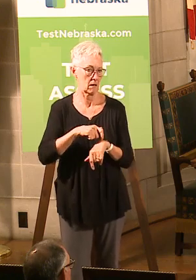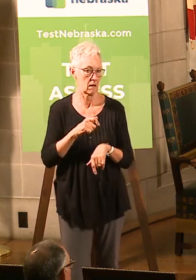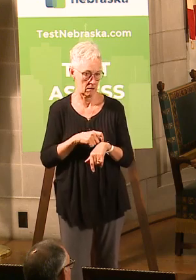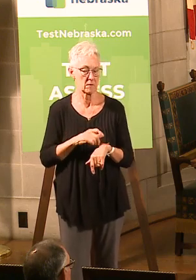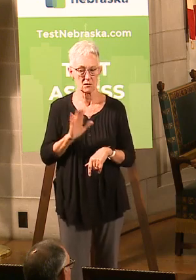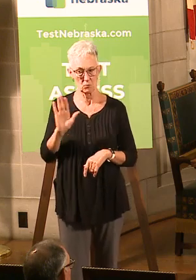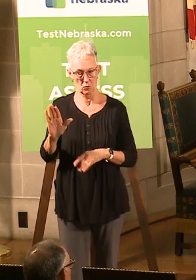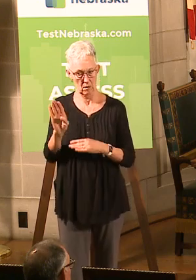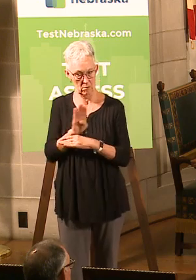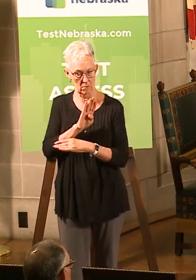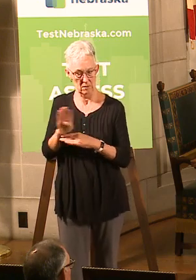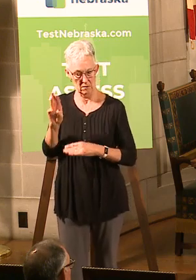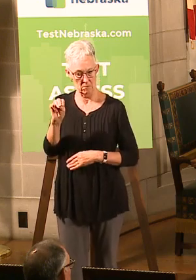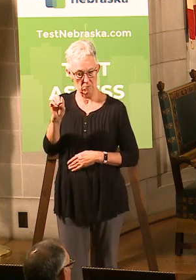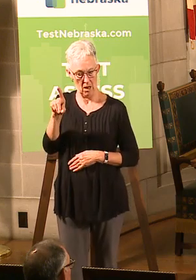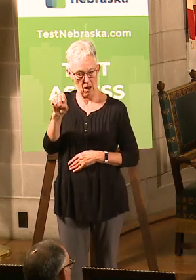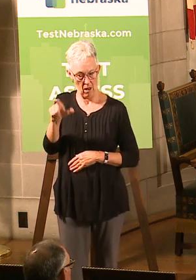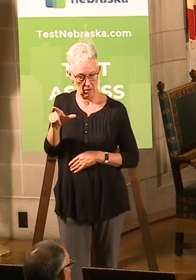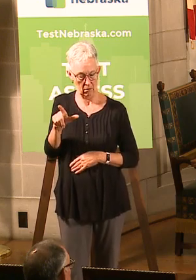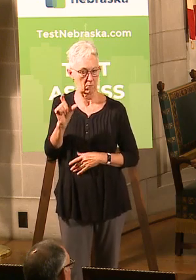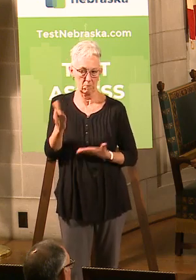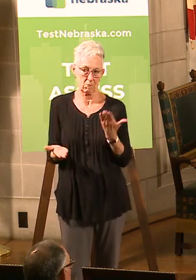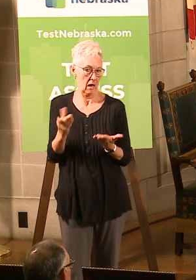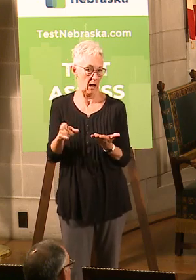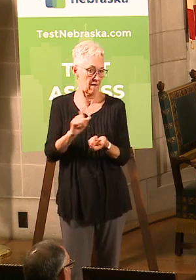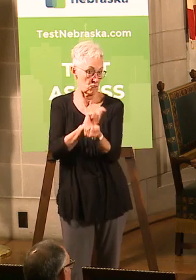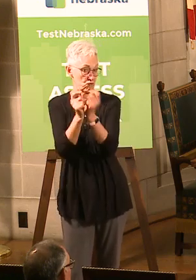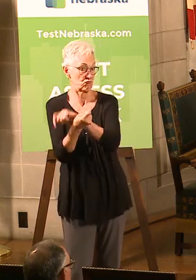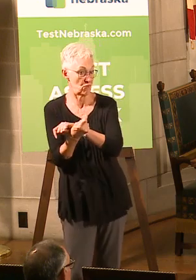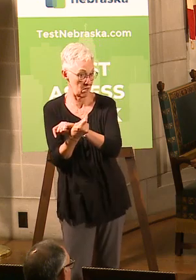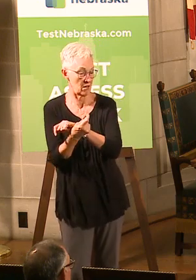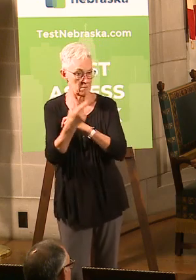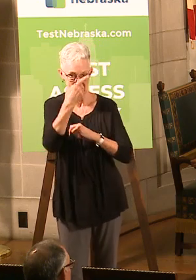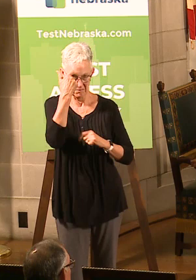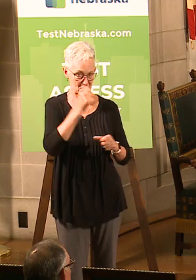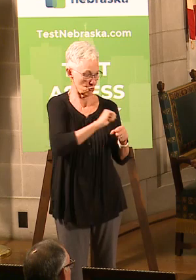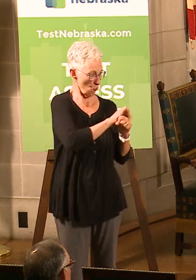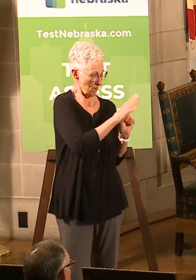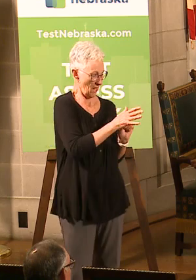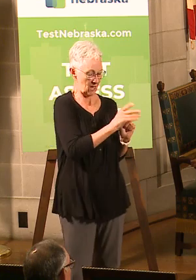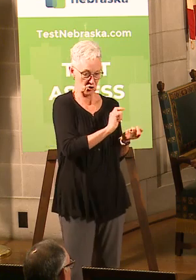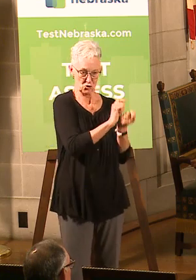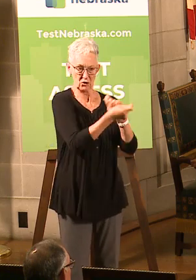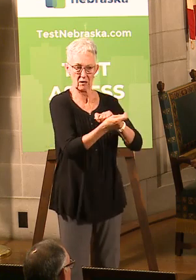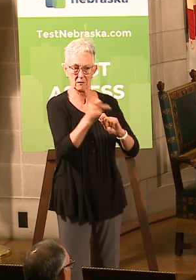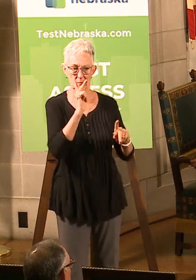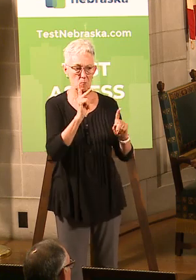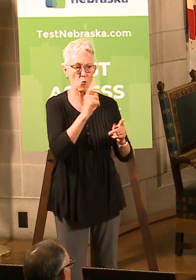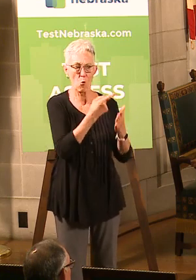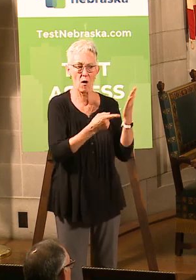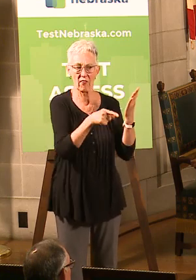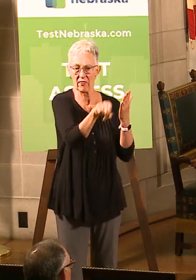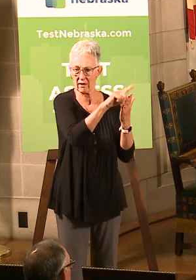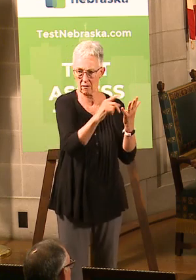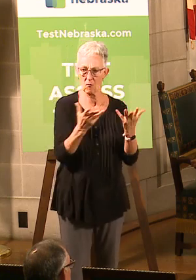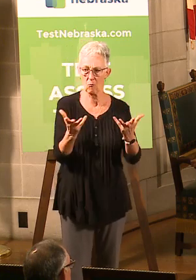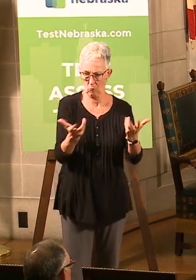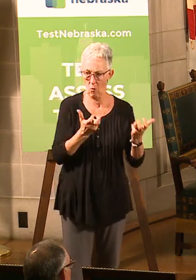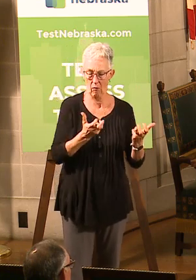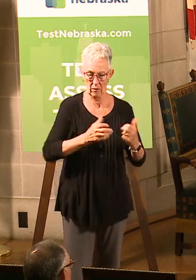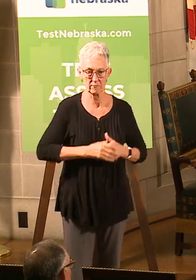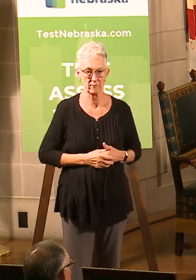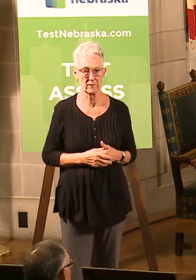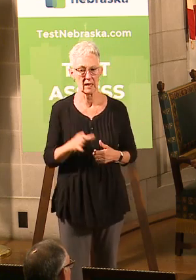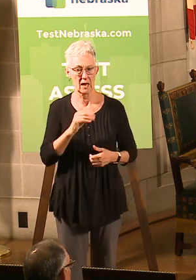COVID-19-driven new norm. An emphasis, again, will be placed on technology and the digital processes